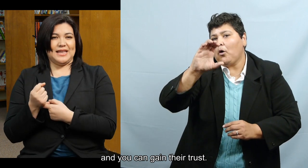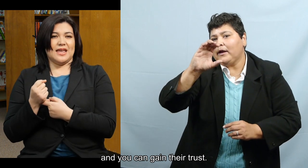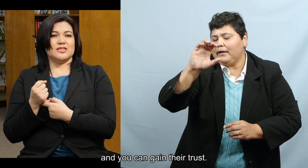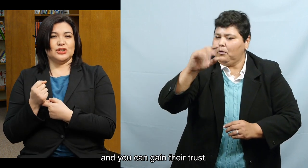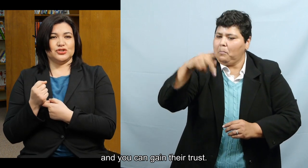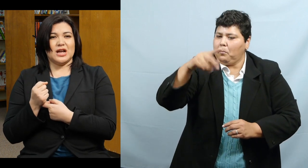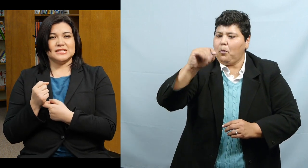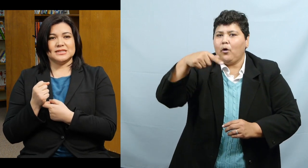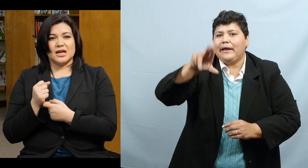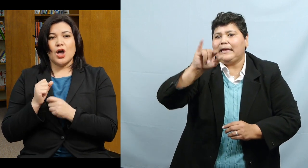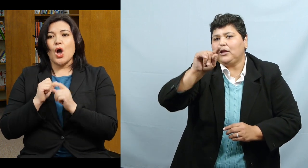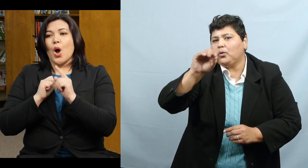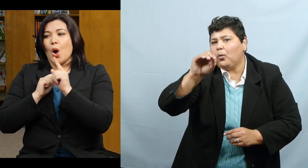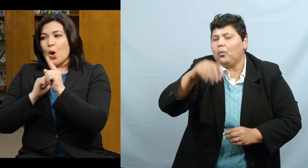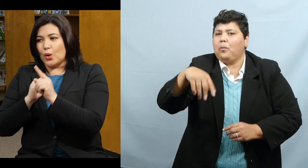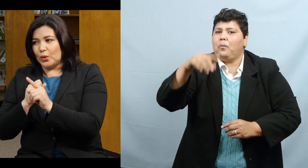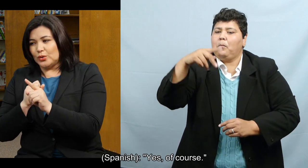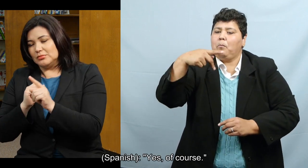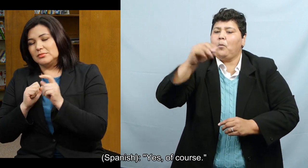can gain their trust.